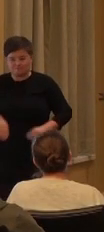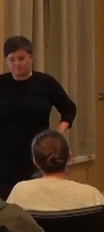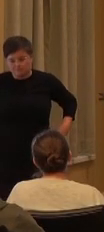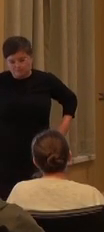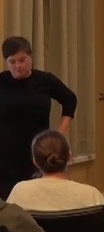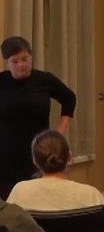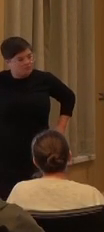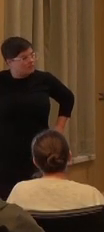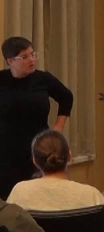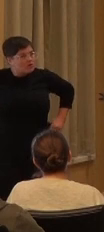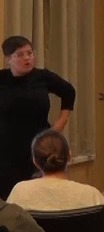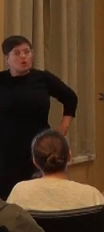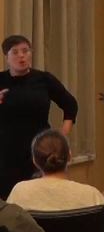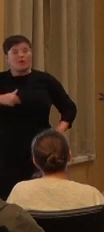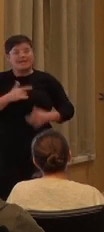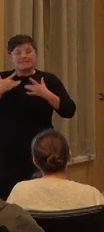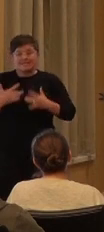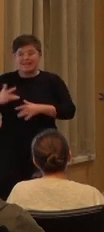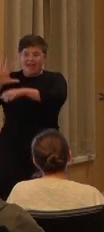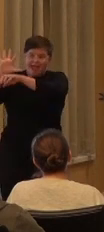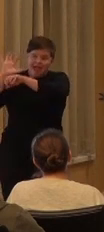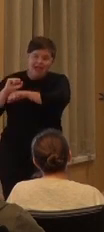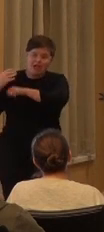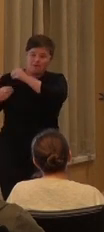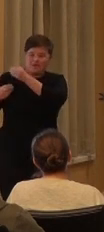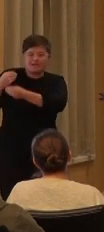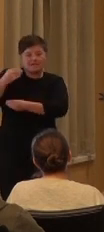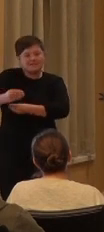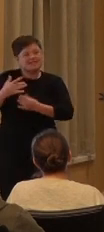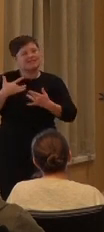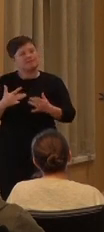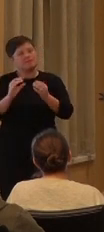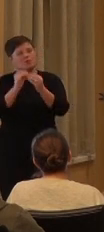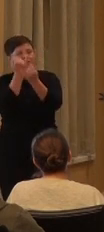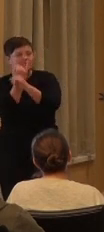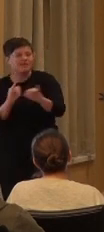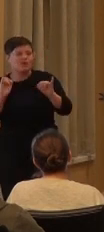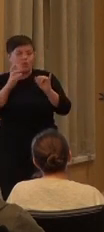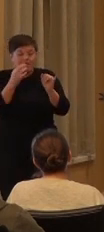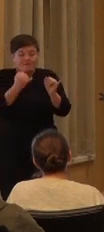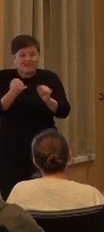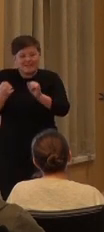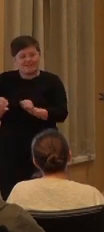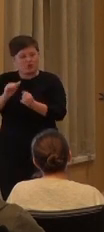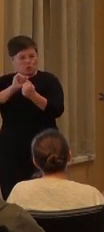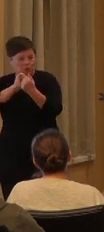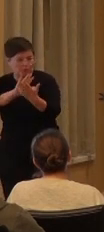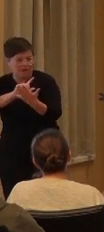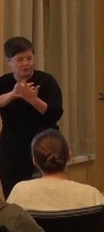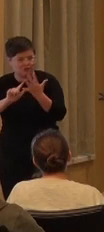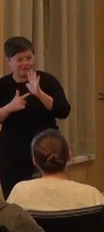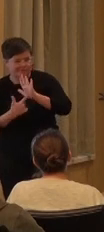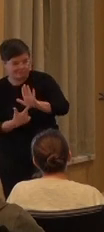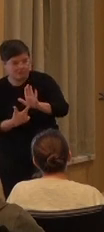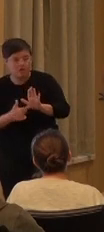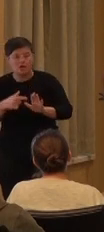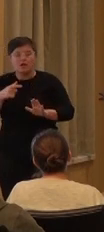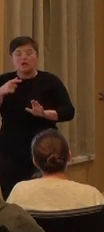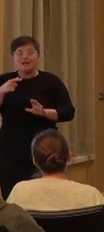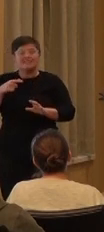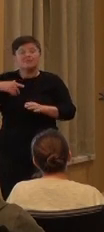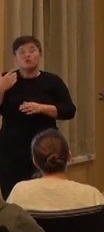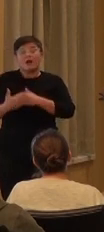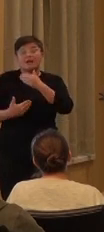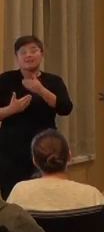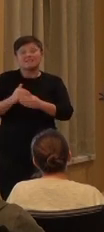And even though we tend to carry out our habits in seemingly independent or individual ways, it's this process of